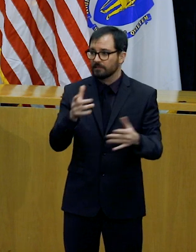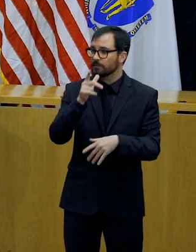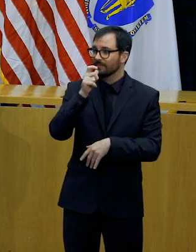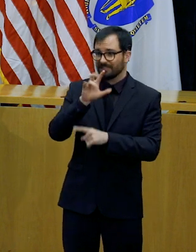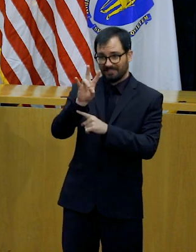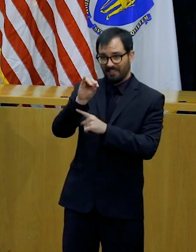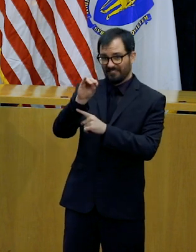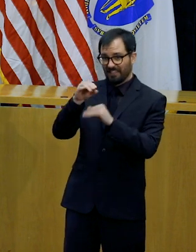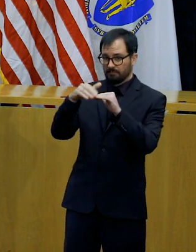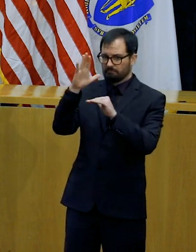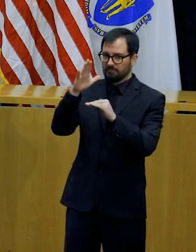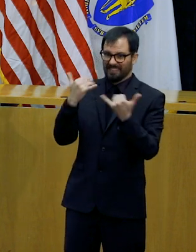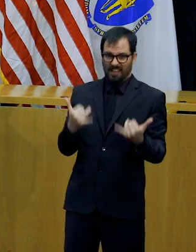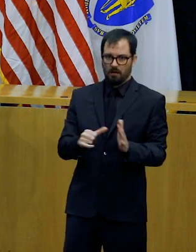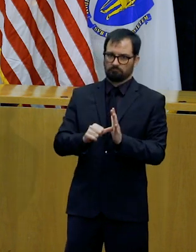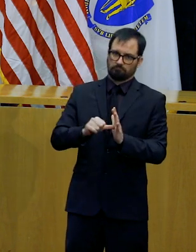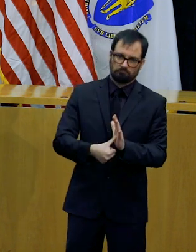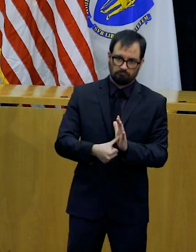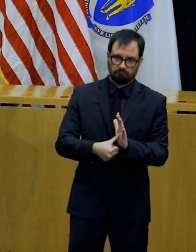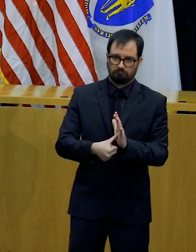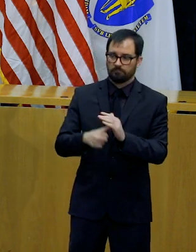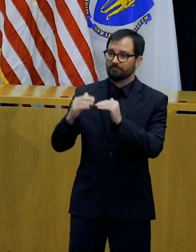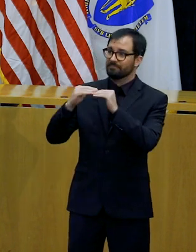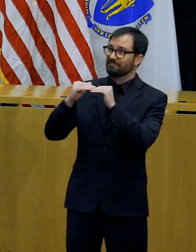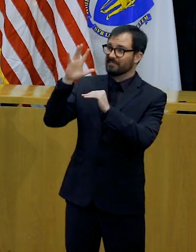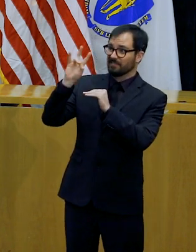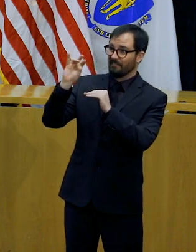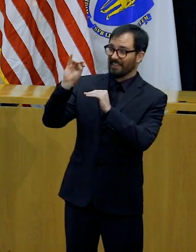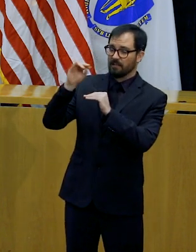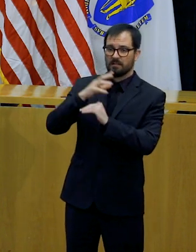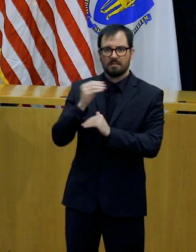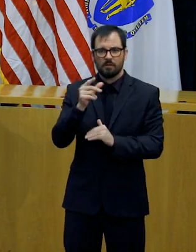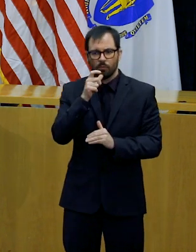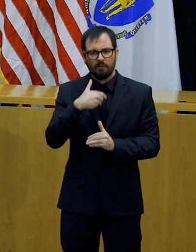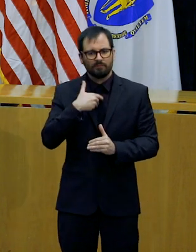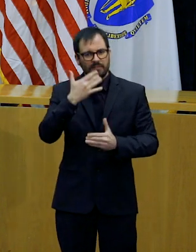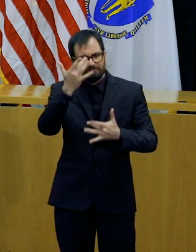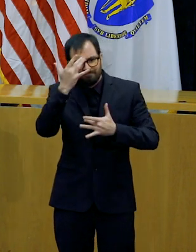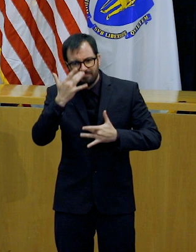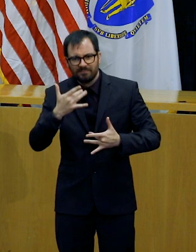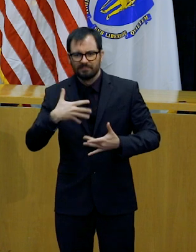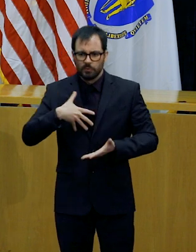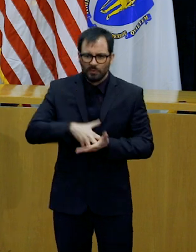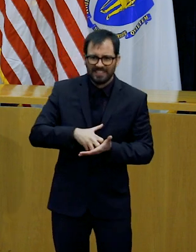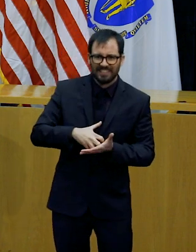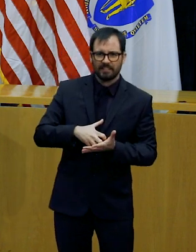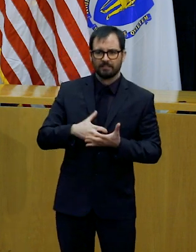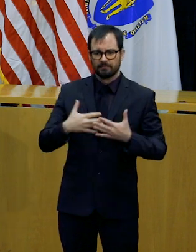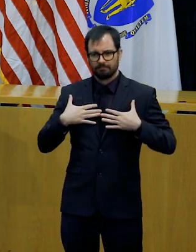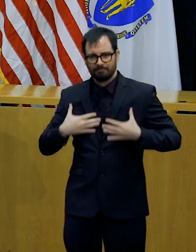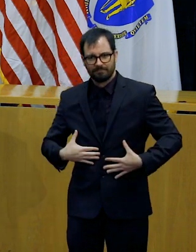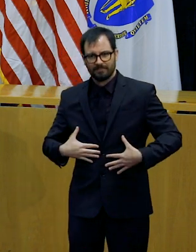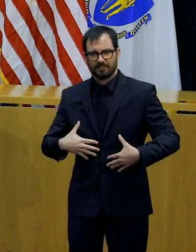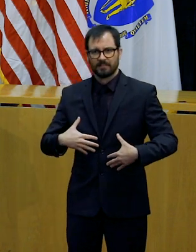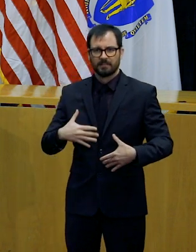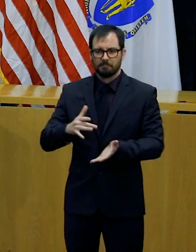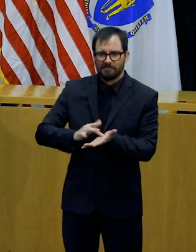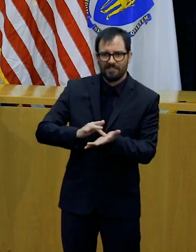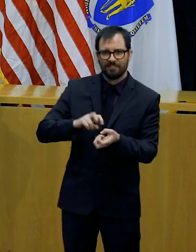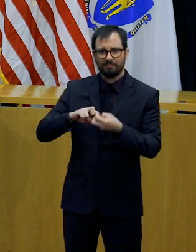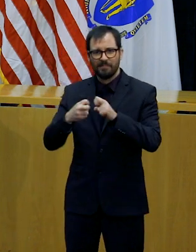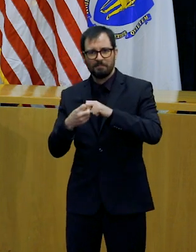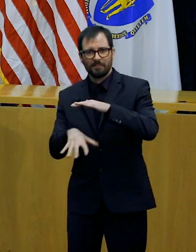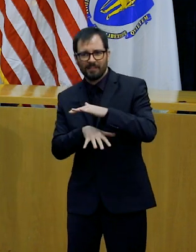to stay at home with the exception of essential trips for food, medicine and focus time for exercise